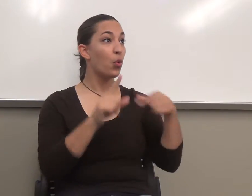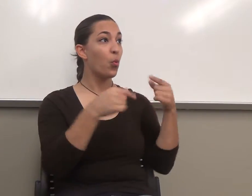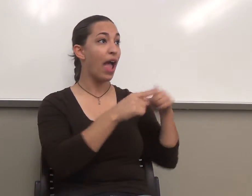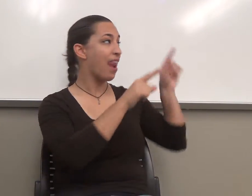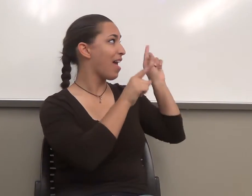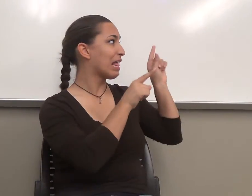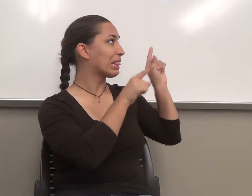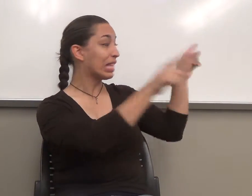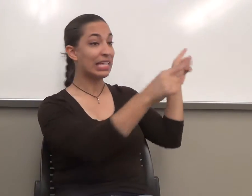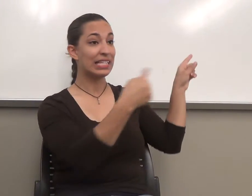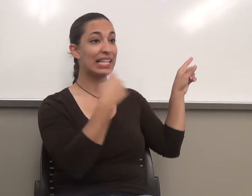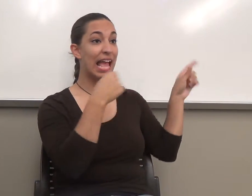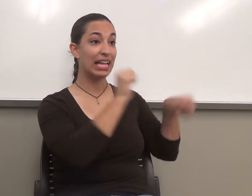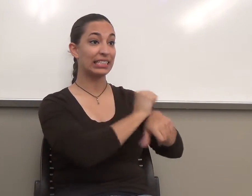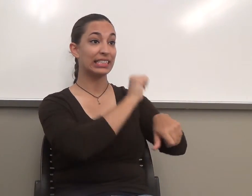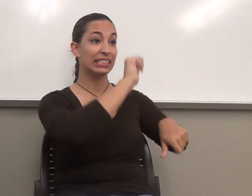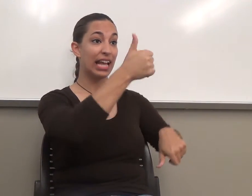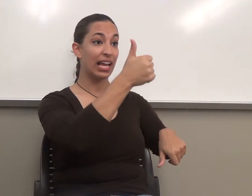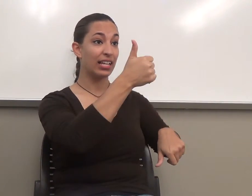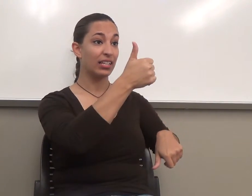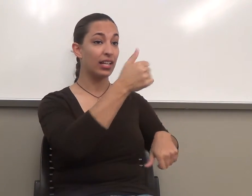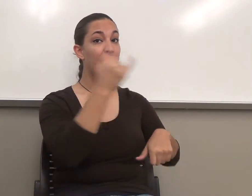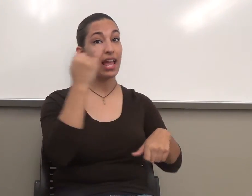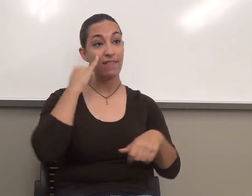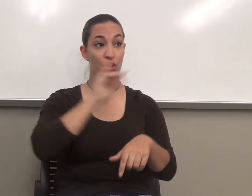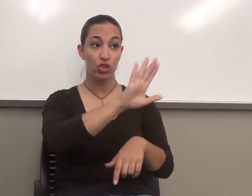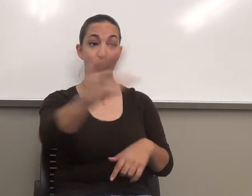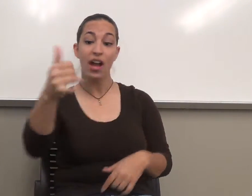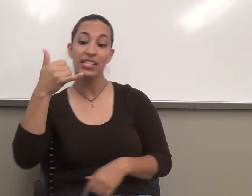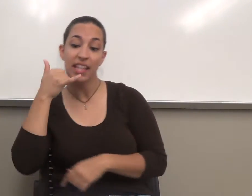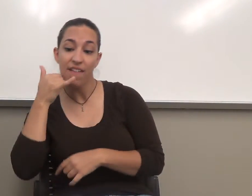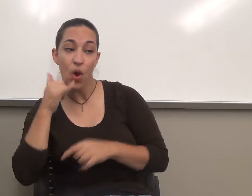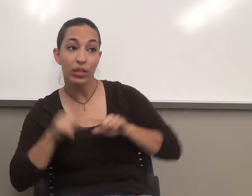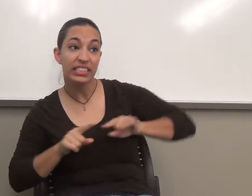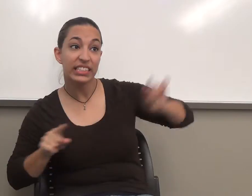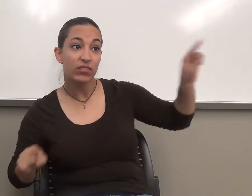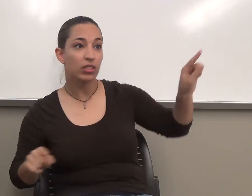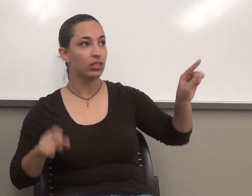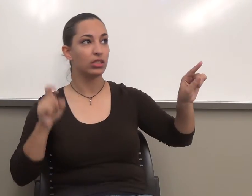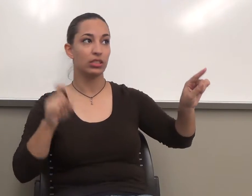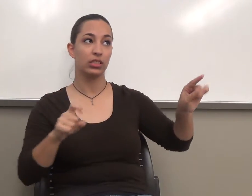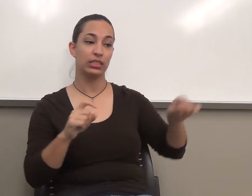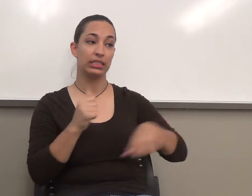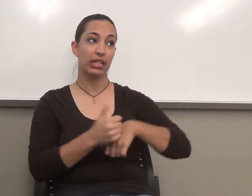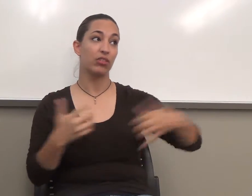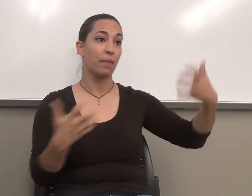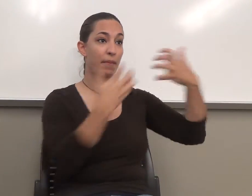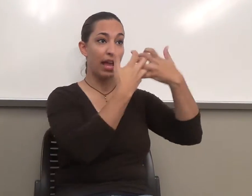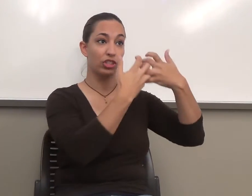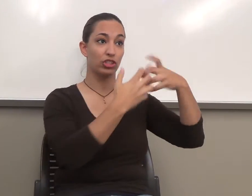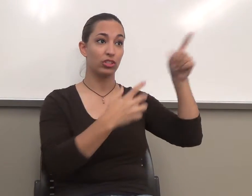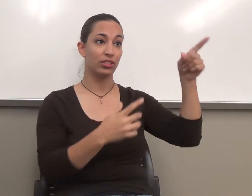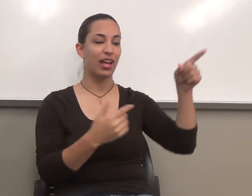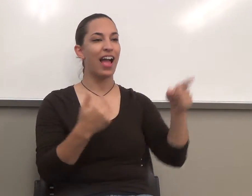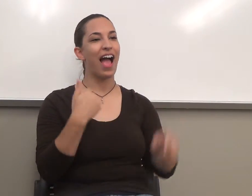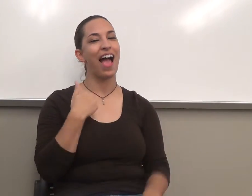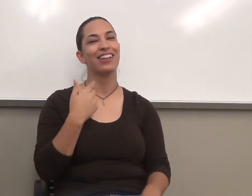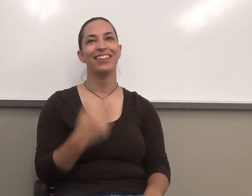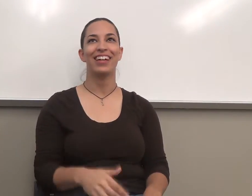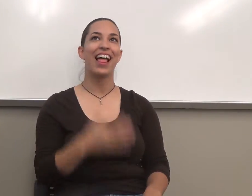If your cell phone for some reason is different, set under these clocks. I have, we had a lot of trouble last semester